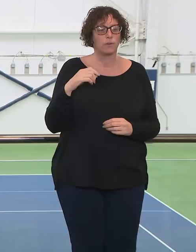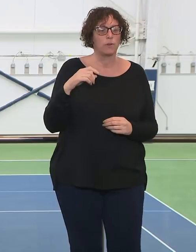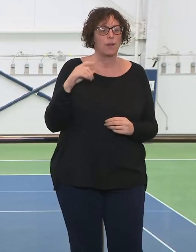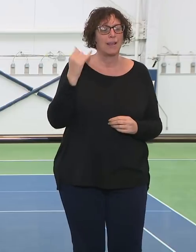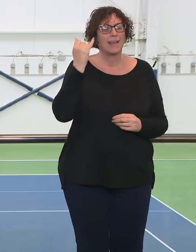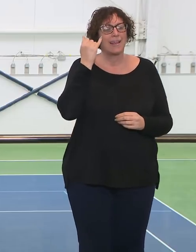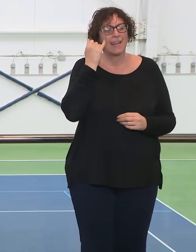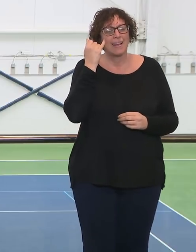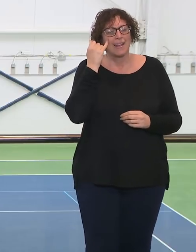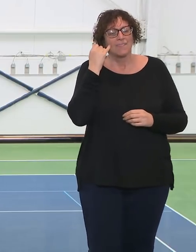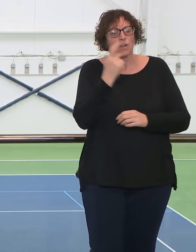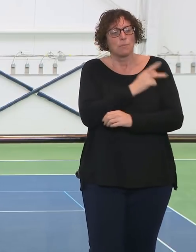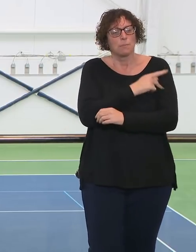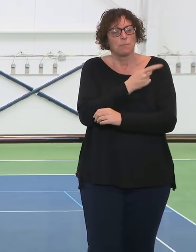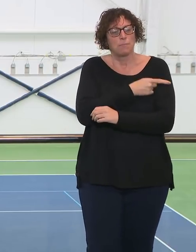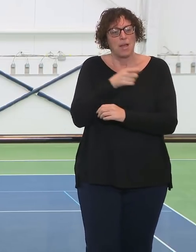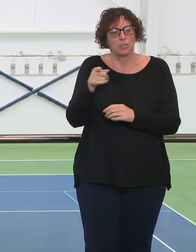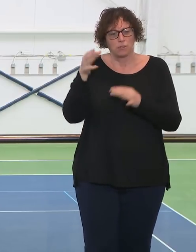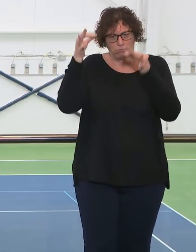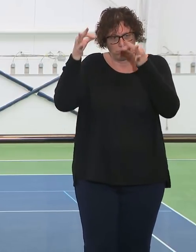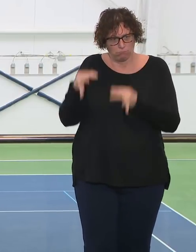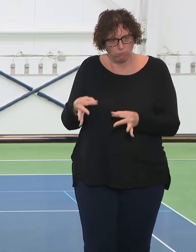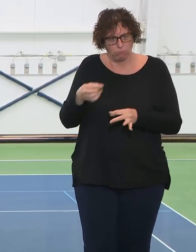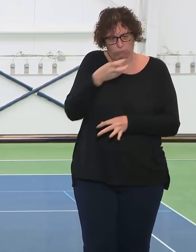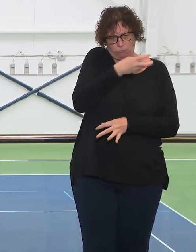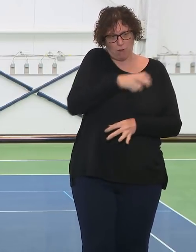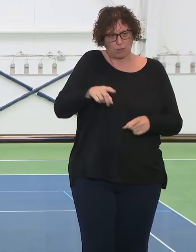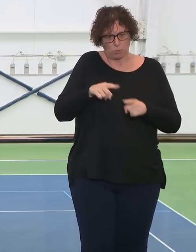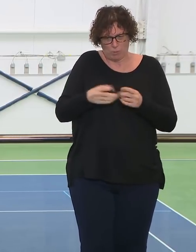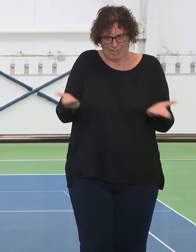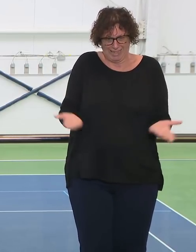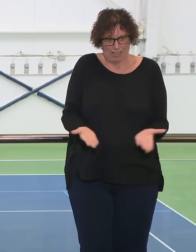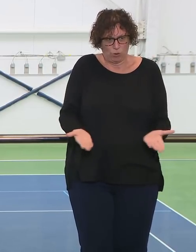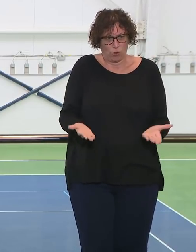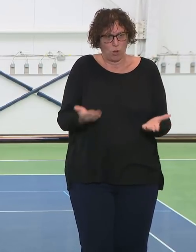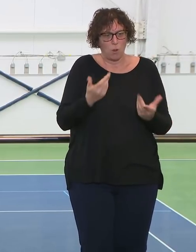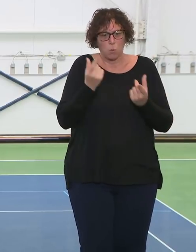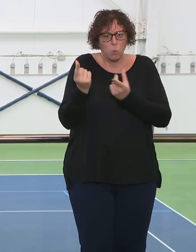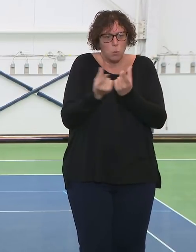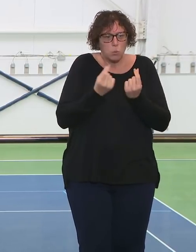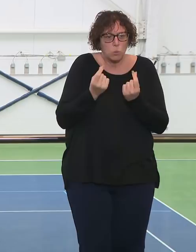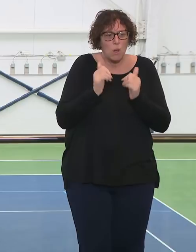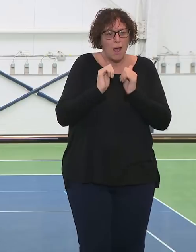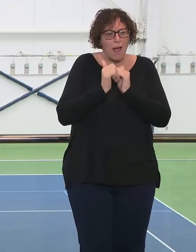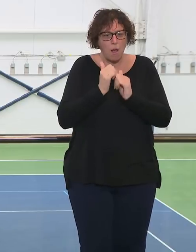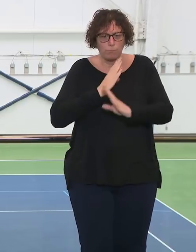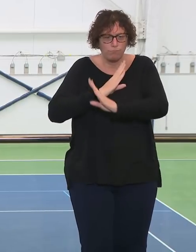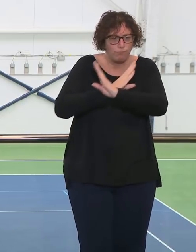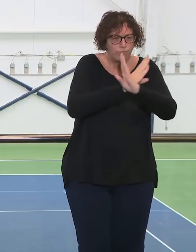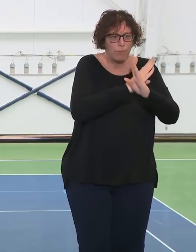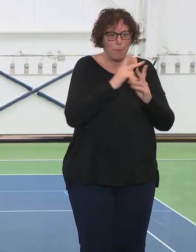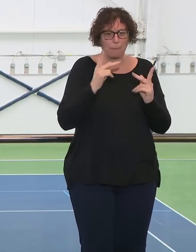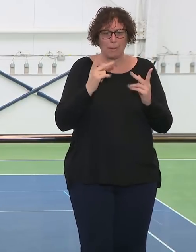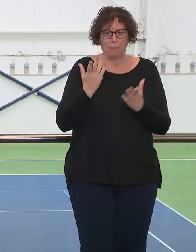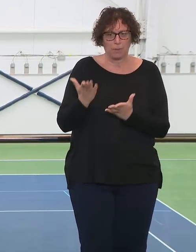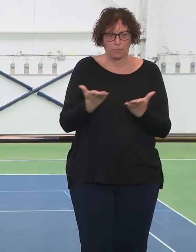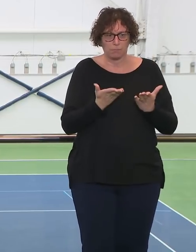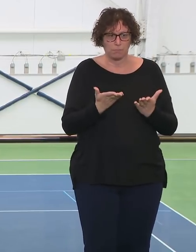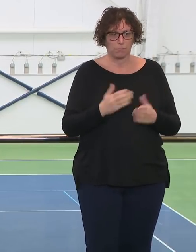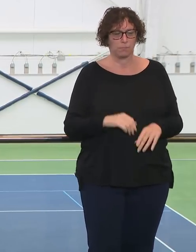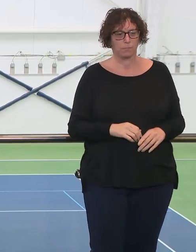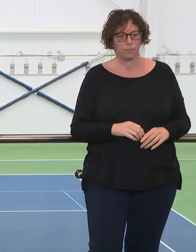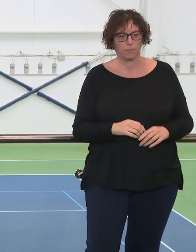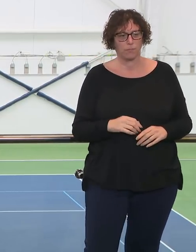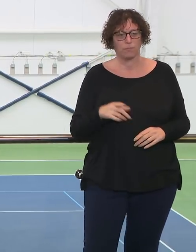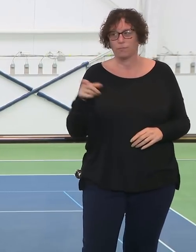because of that? Absolutely. And so droplet precautions for anybody who is